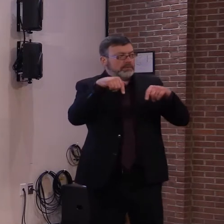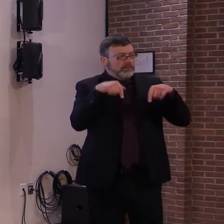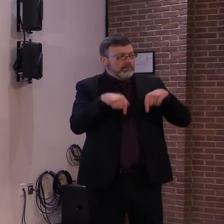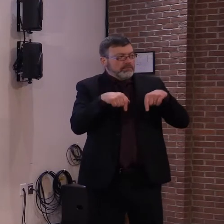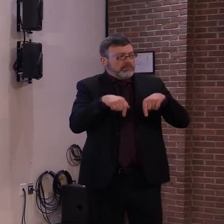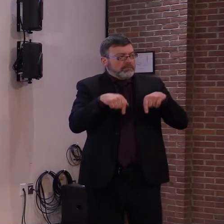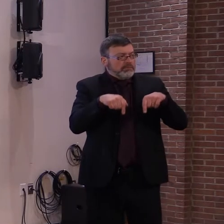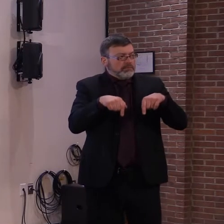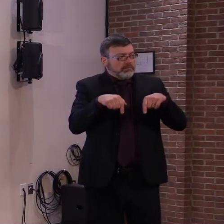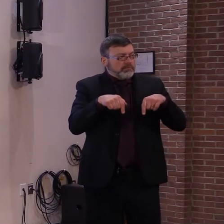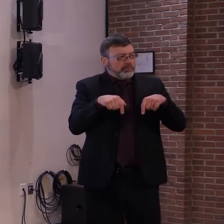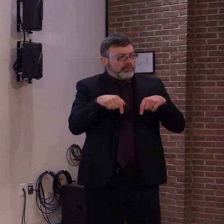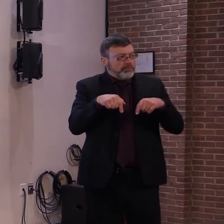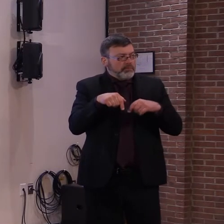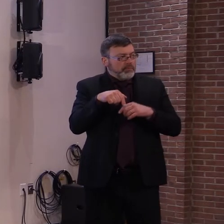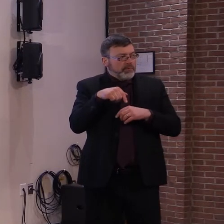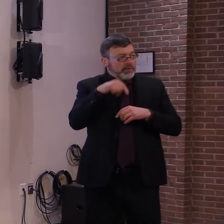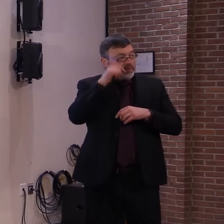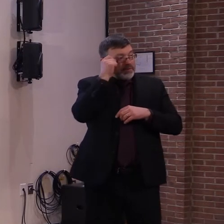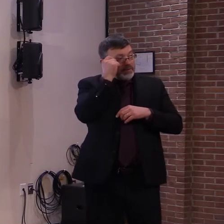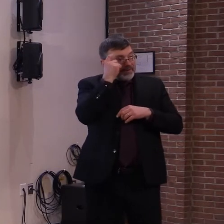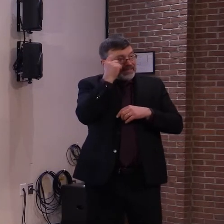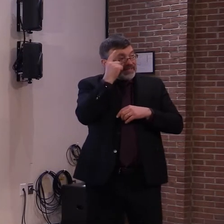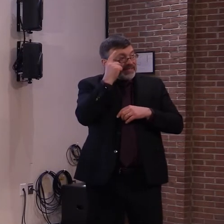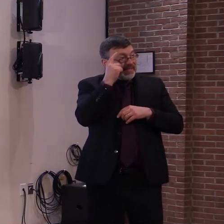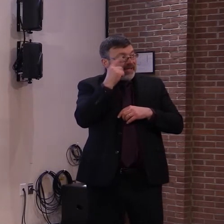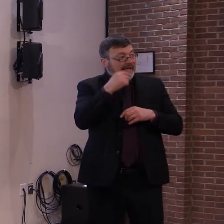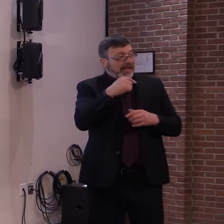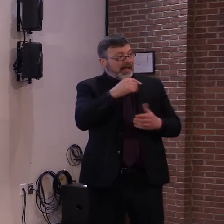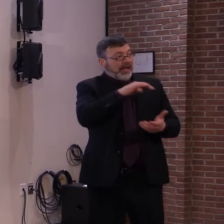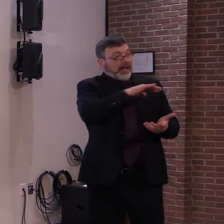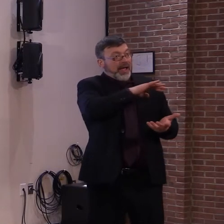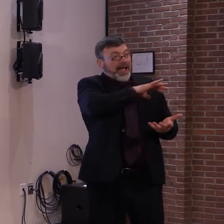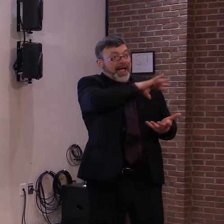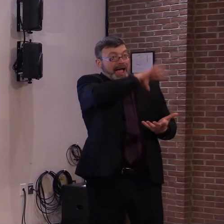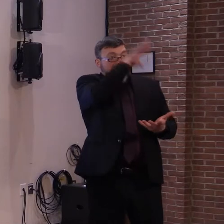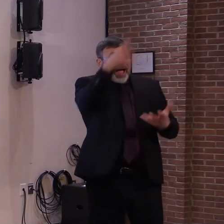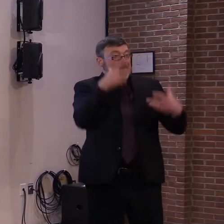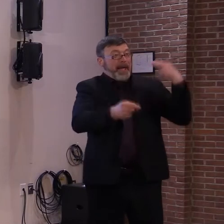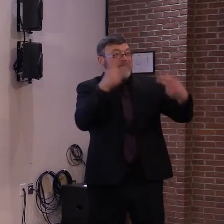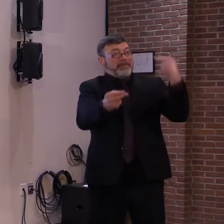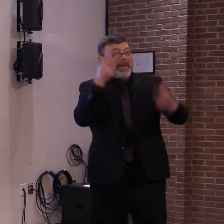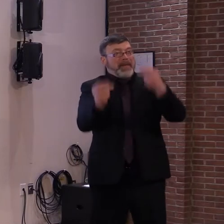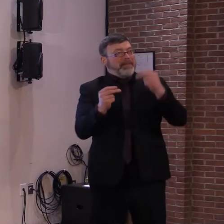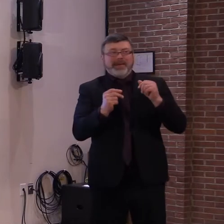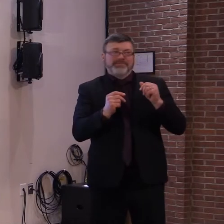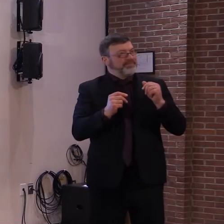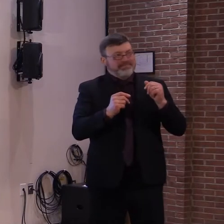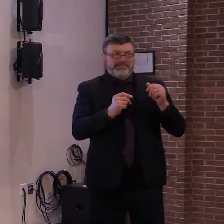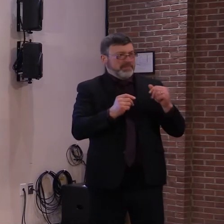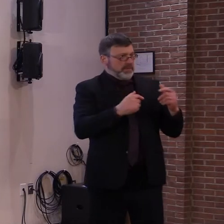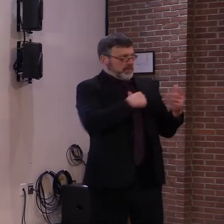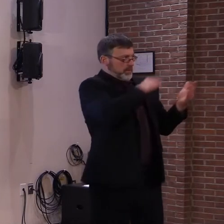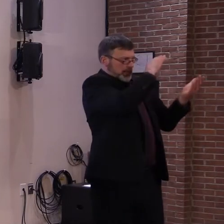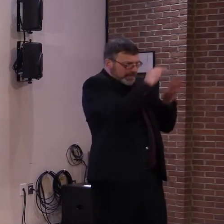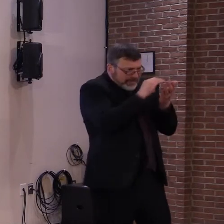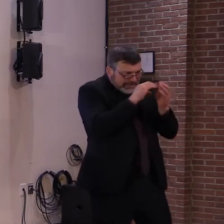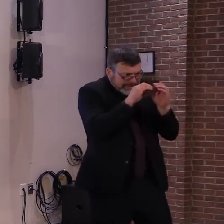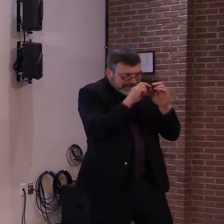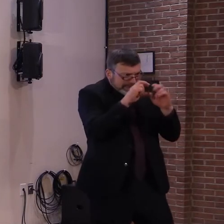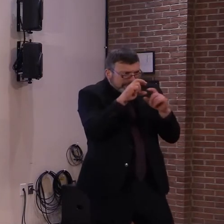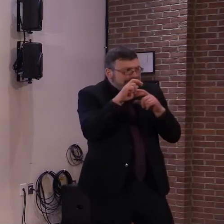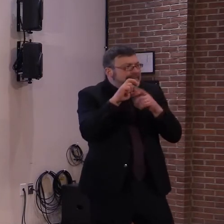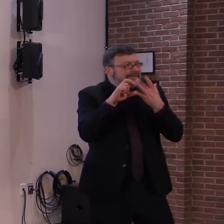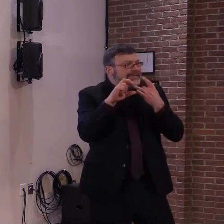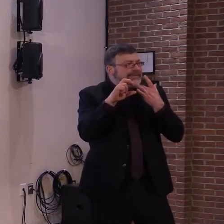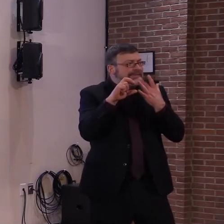very limited in the number of doses we receive each week. And I want to show this next slide